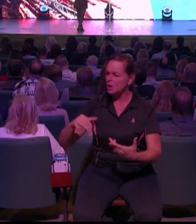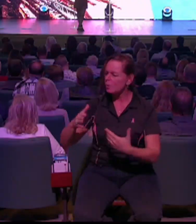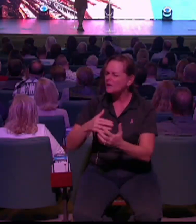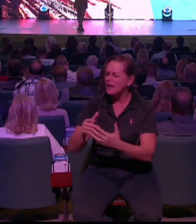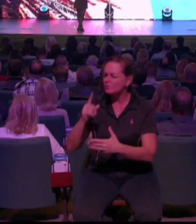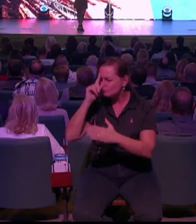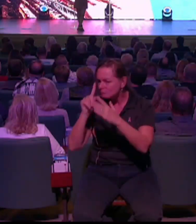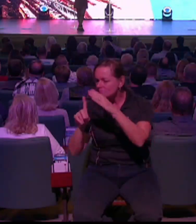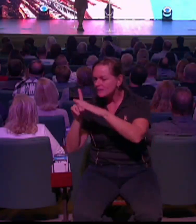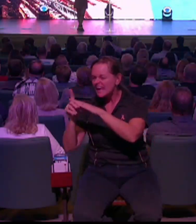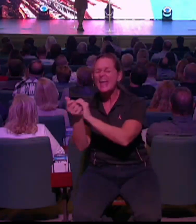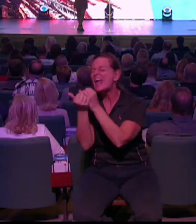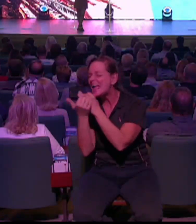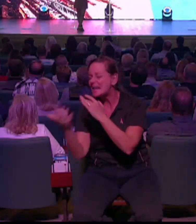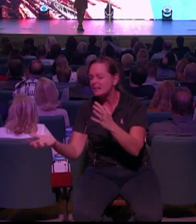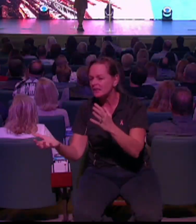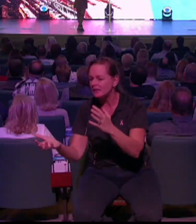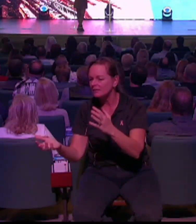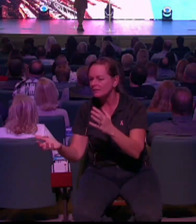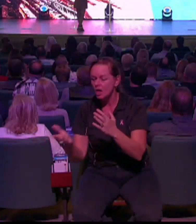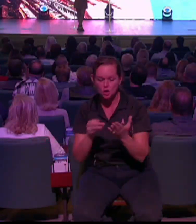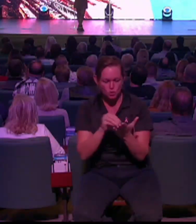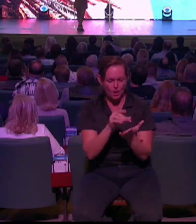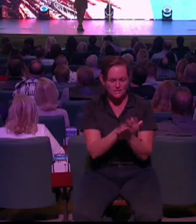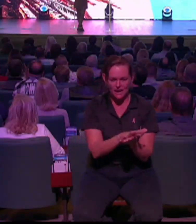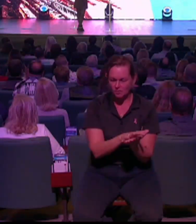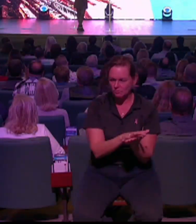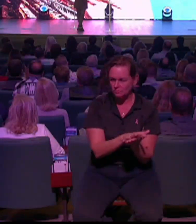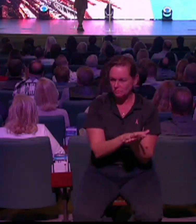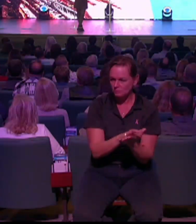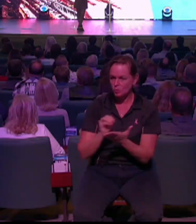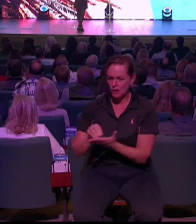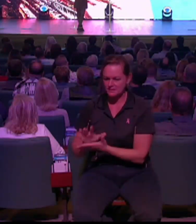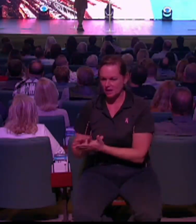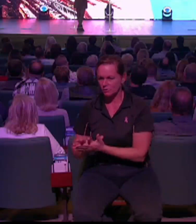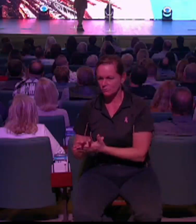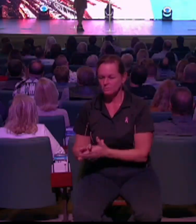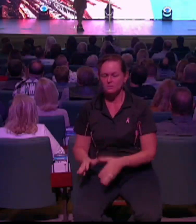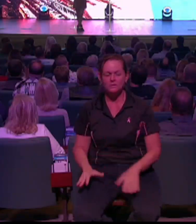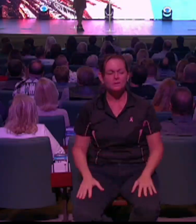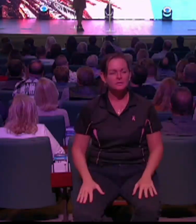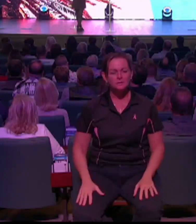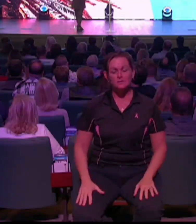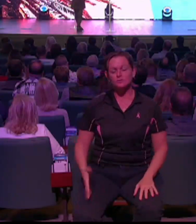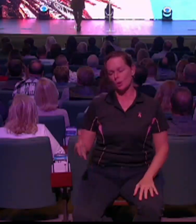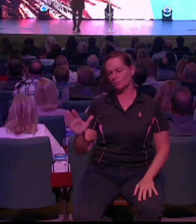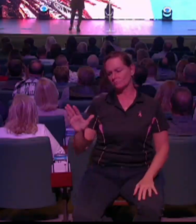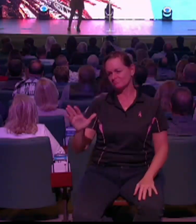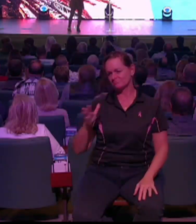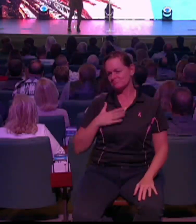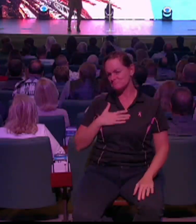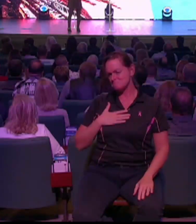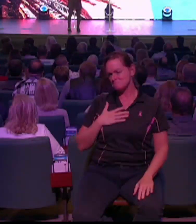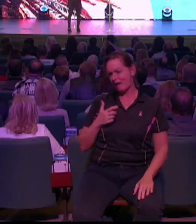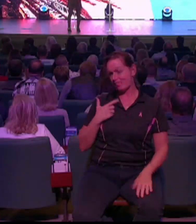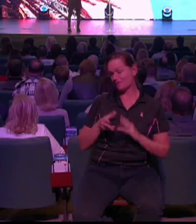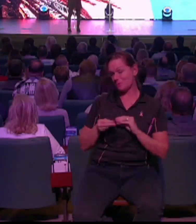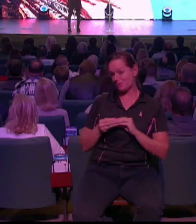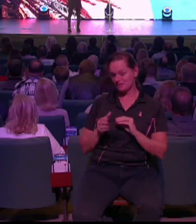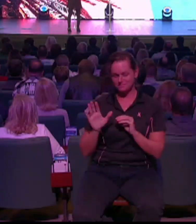You know, I have handwriting that looks like I might be a terrorist. But, I mean, it's like a scrawl, like I'm threatening